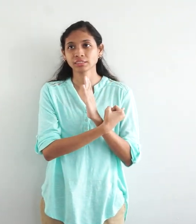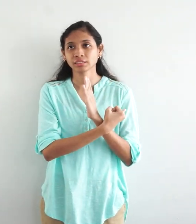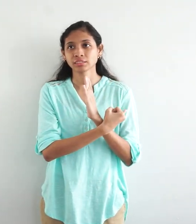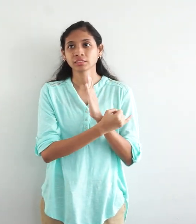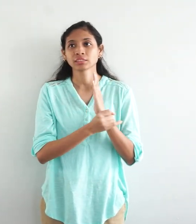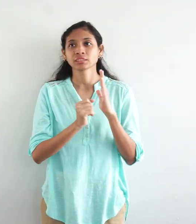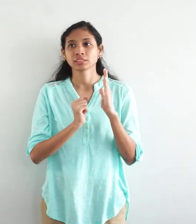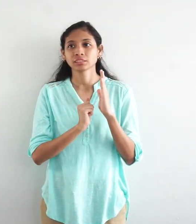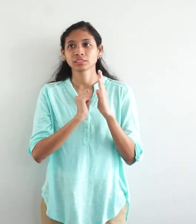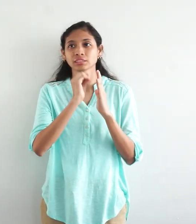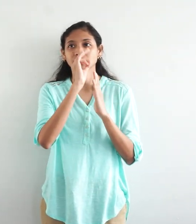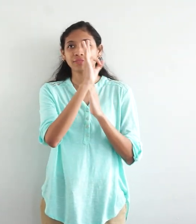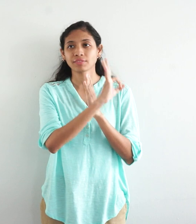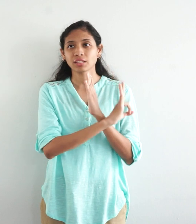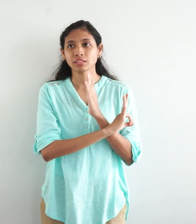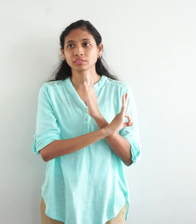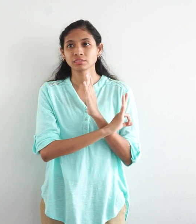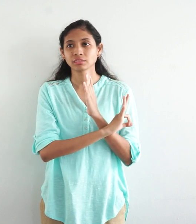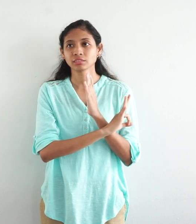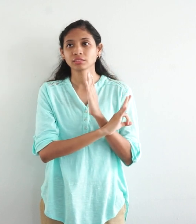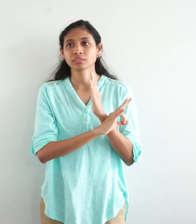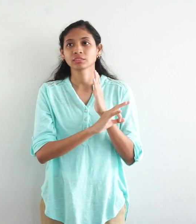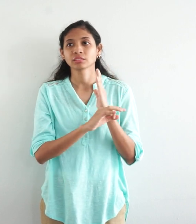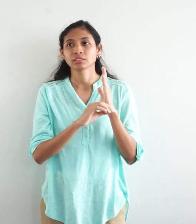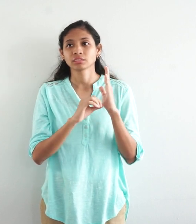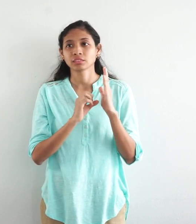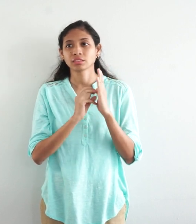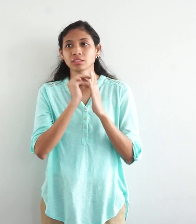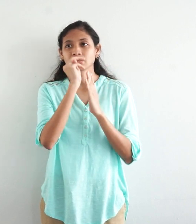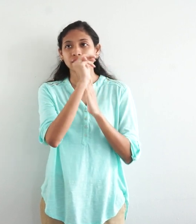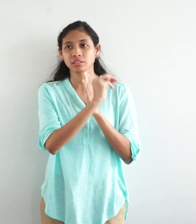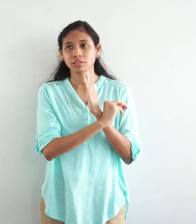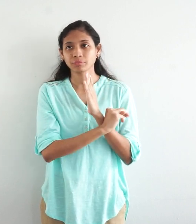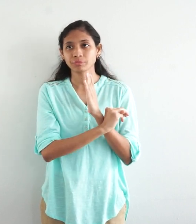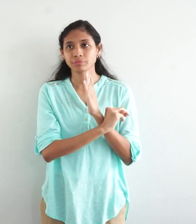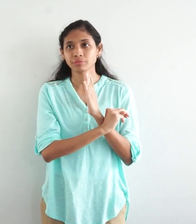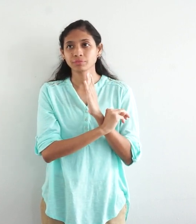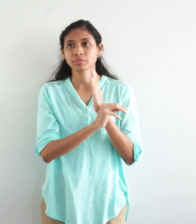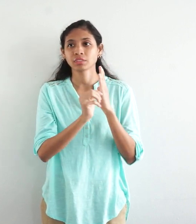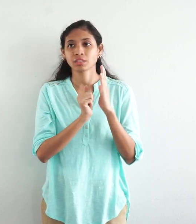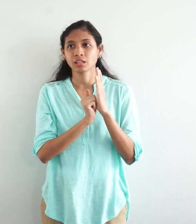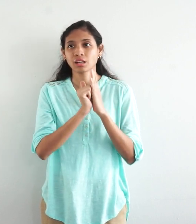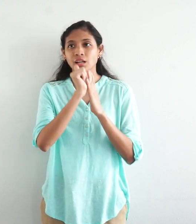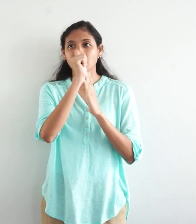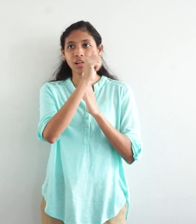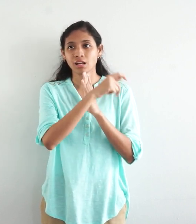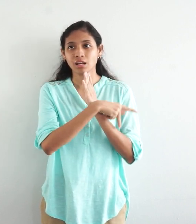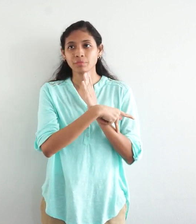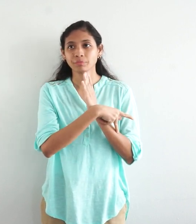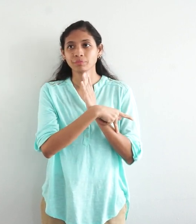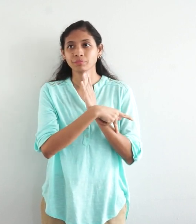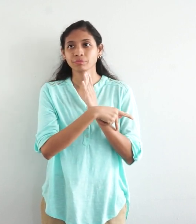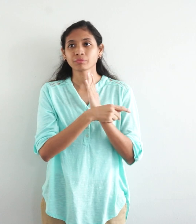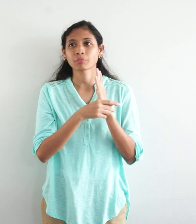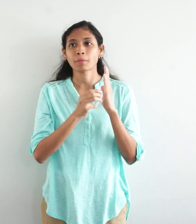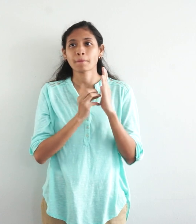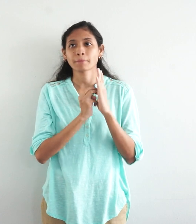February, March, April, May,